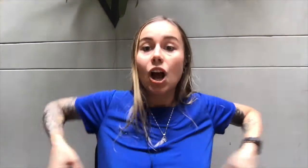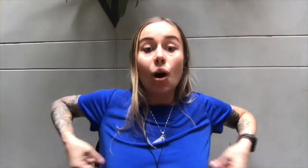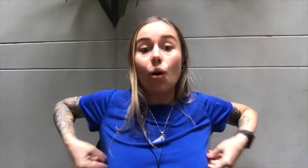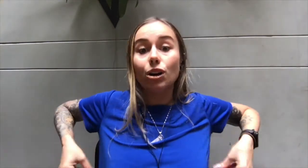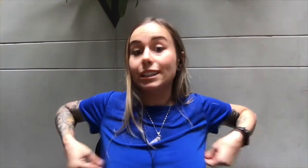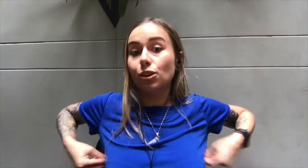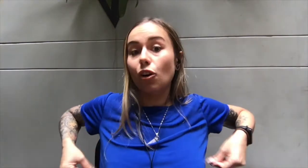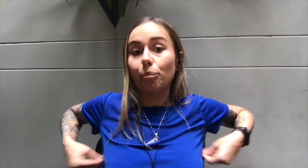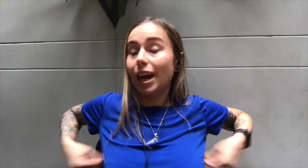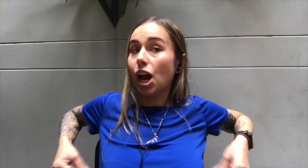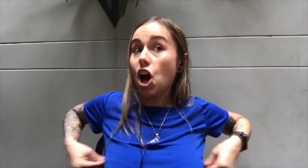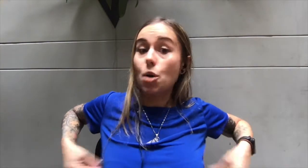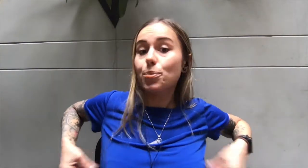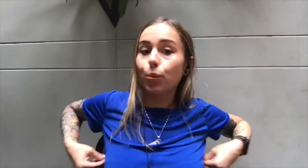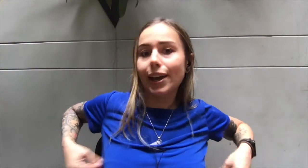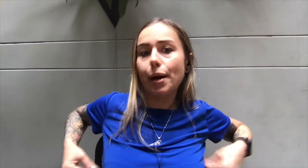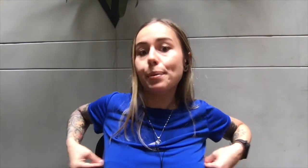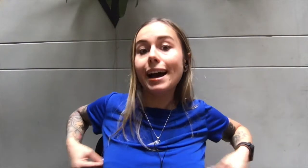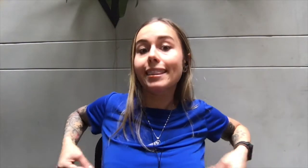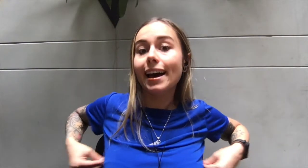Or they told me, oh, we can't buy that.